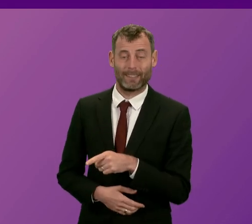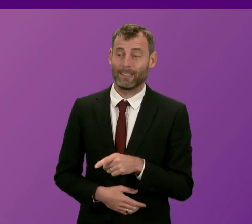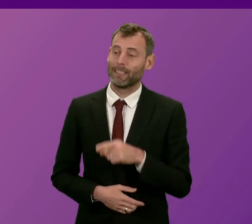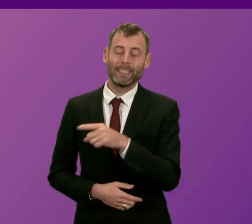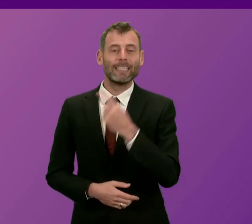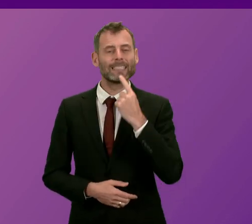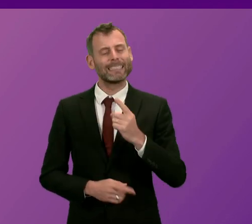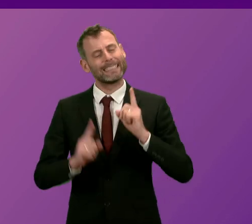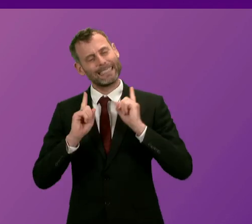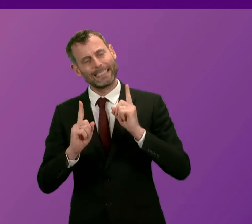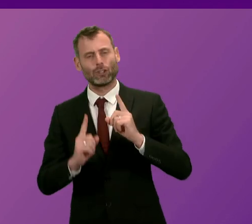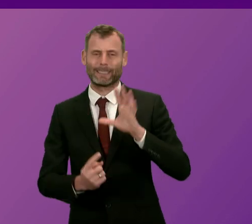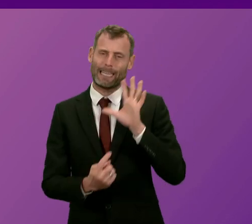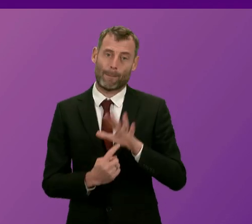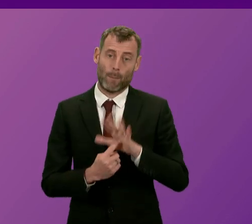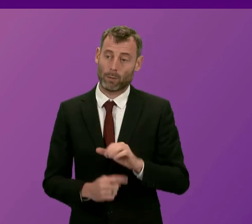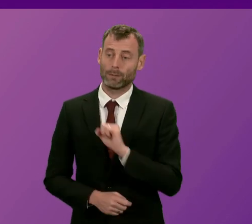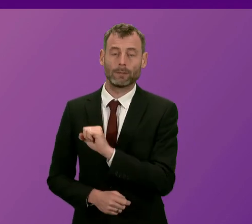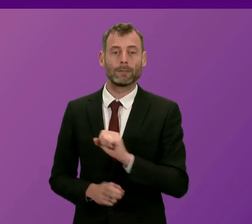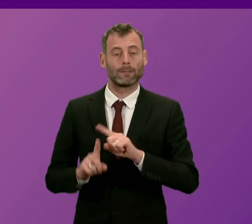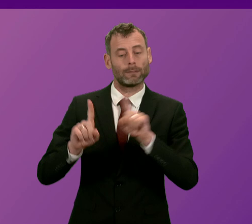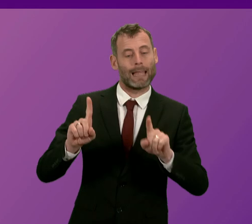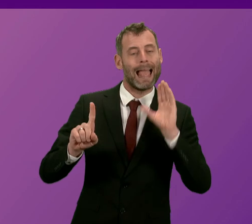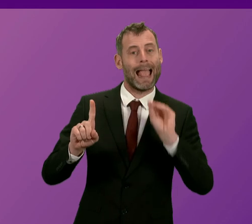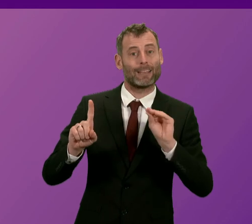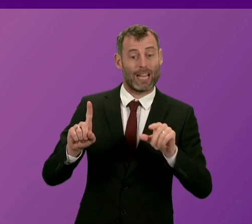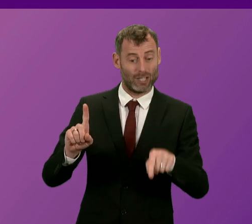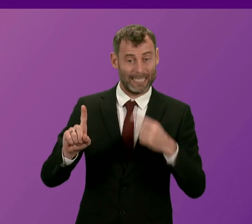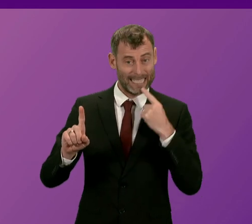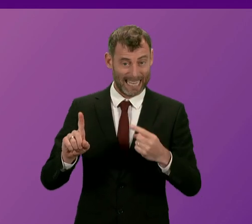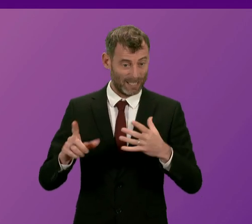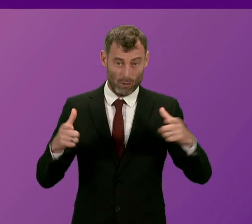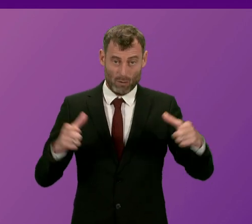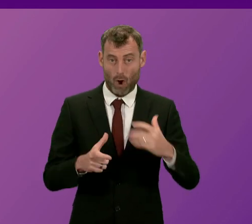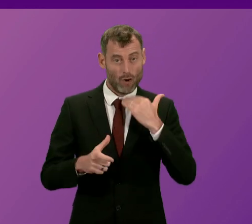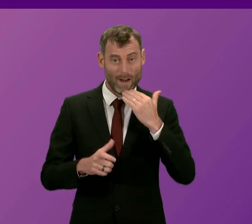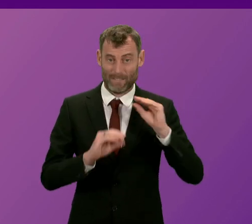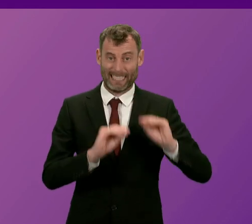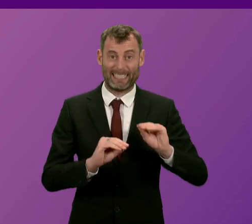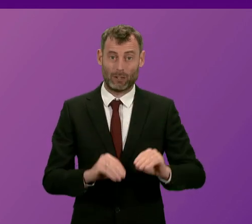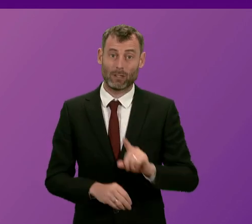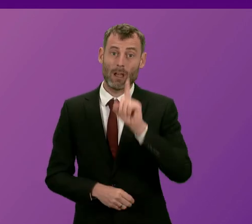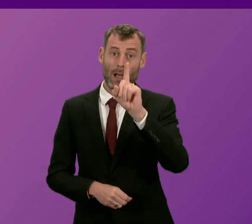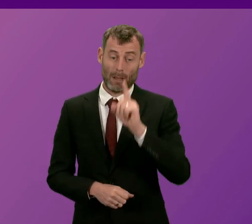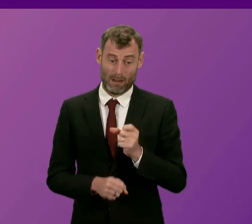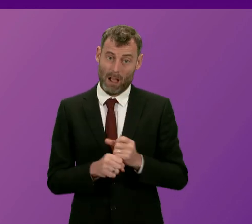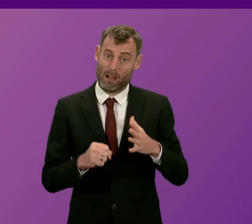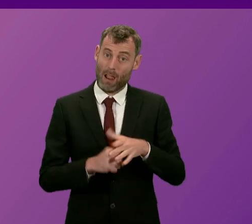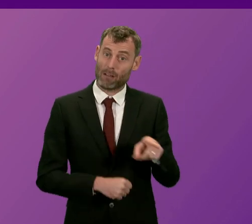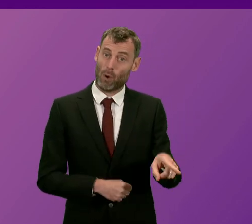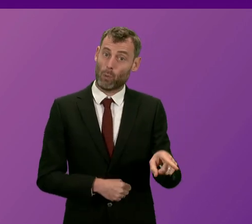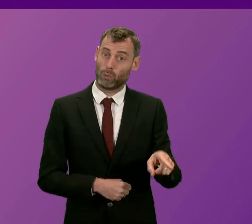essential. His Cabinet Secretary says that she can't raise attainment with fewer teachers yet 450 in Glasgow began losing their jobs.